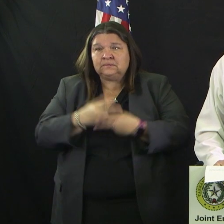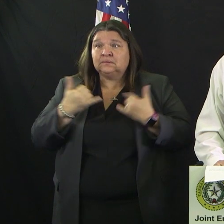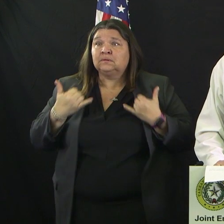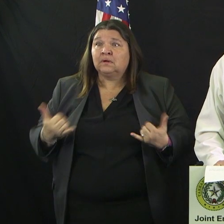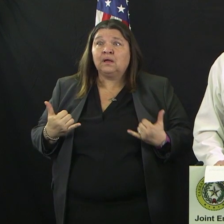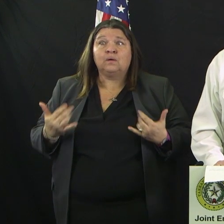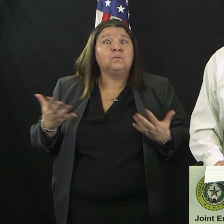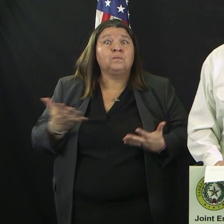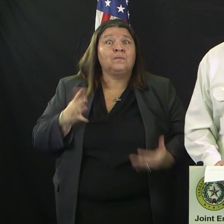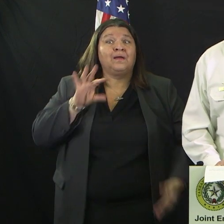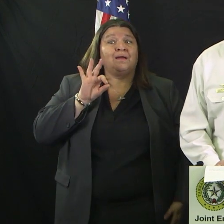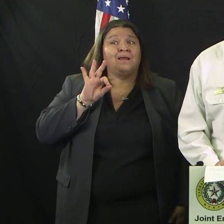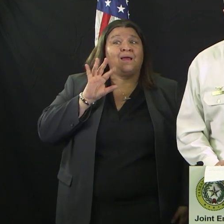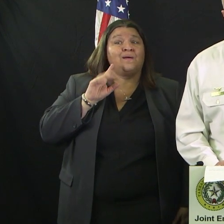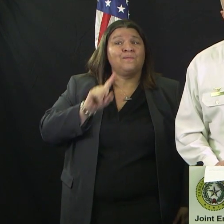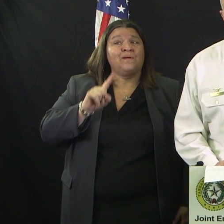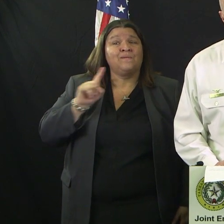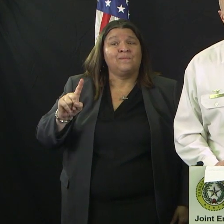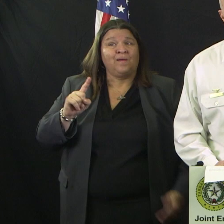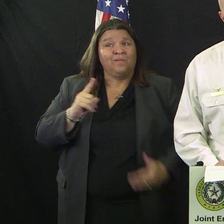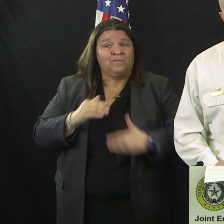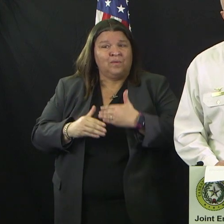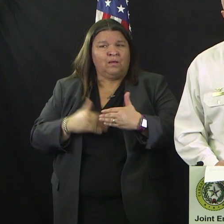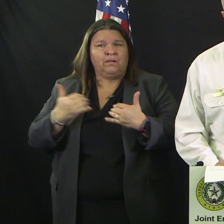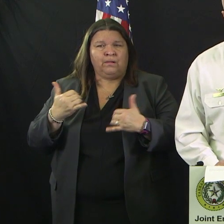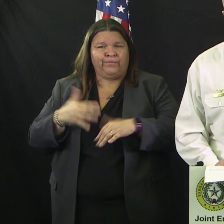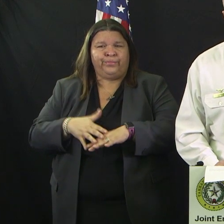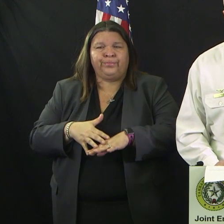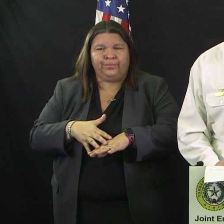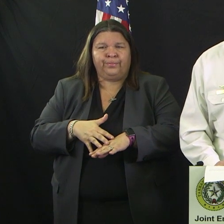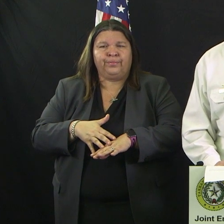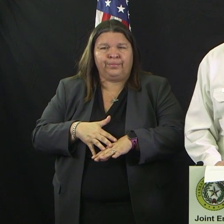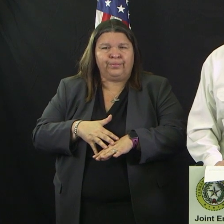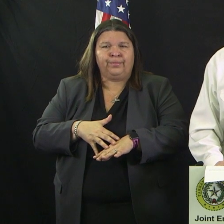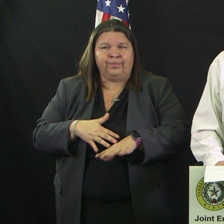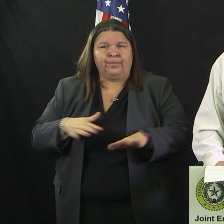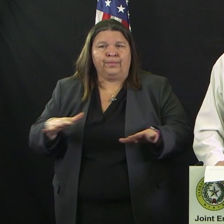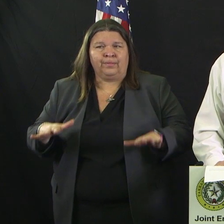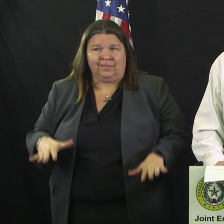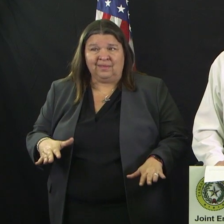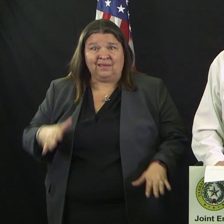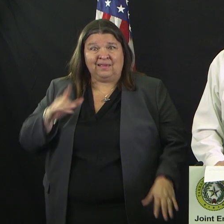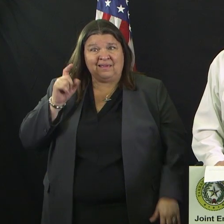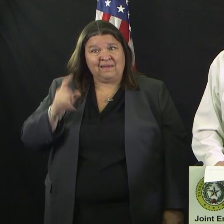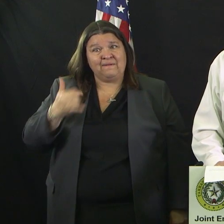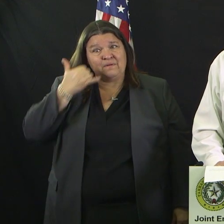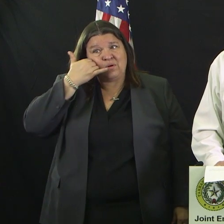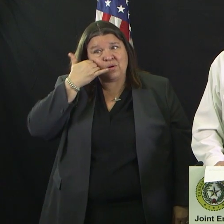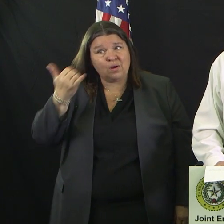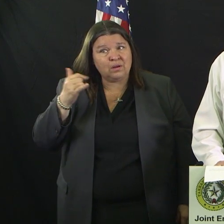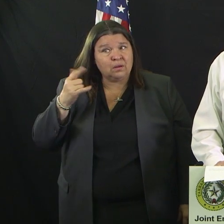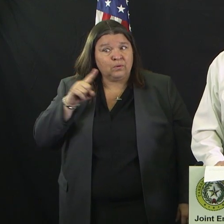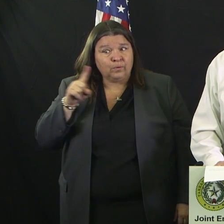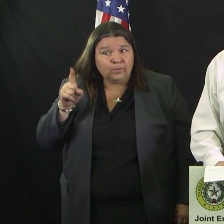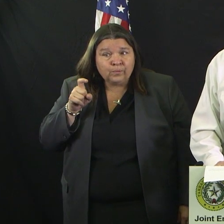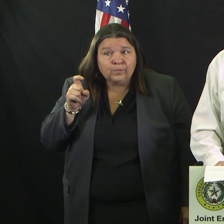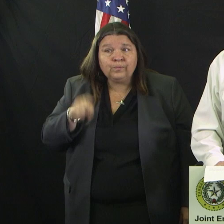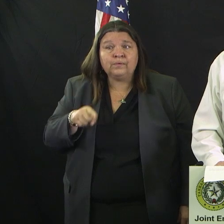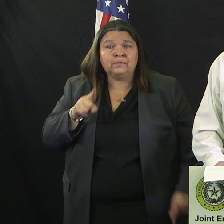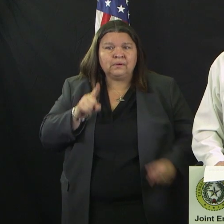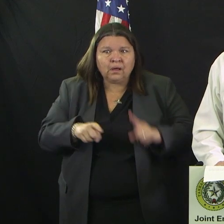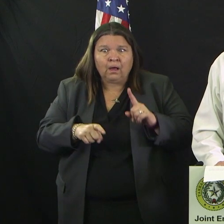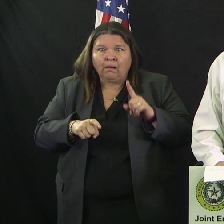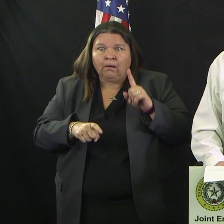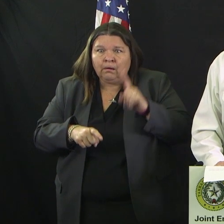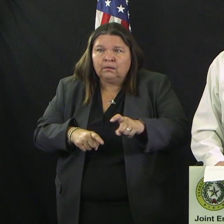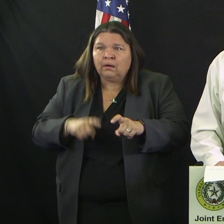about making sure that we're asking the proper questions to make sure we get you the right response. And it might seem a little